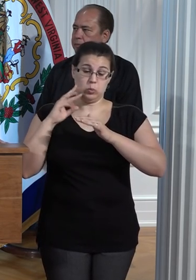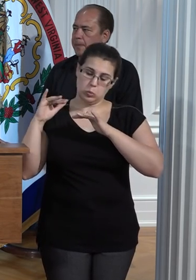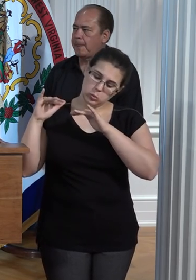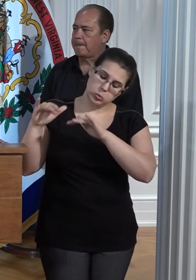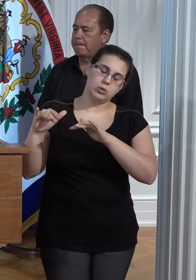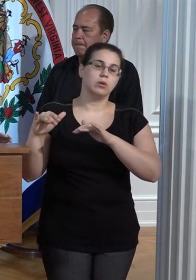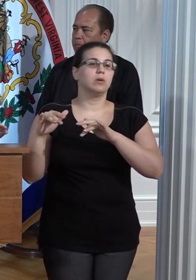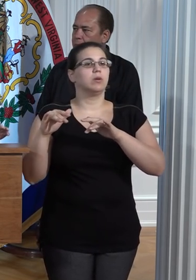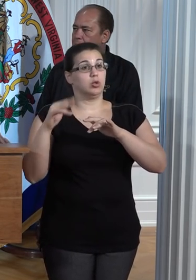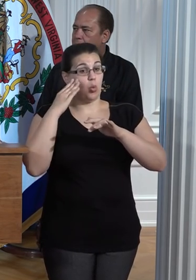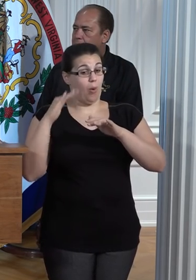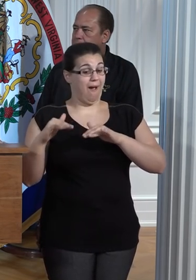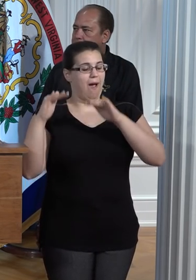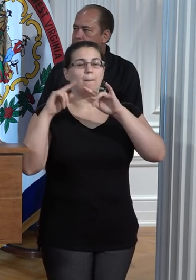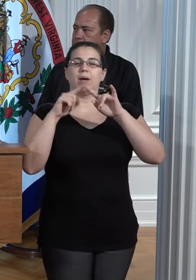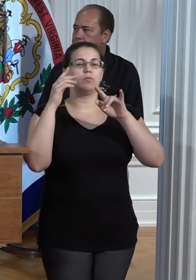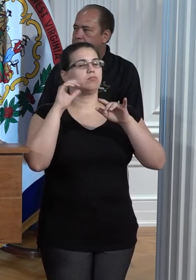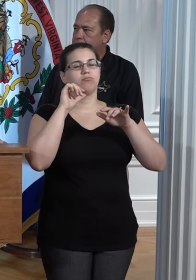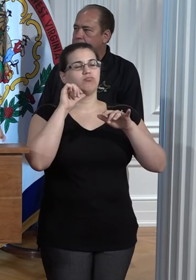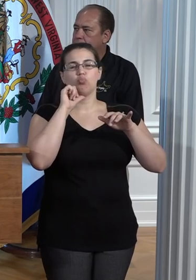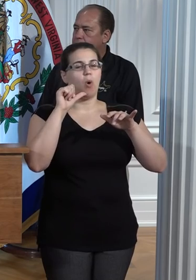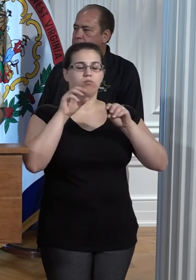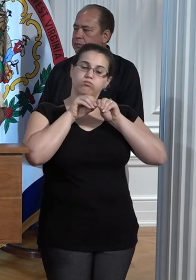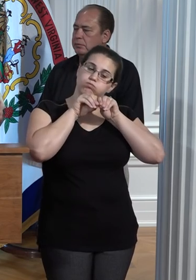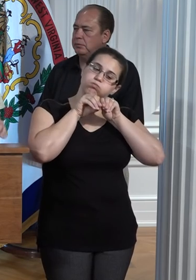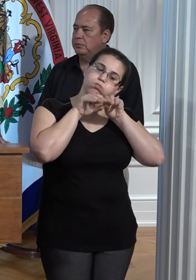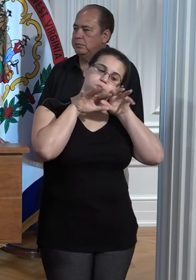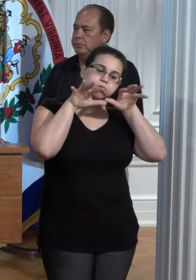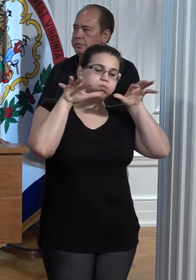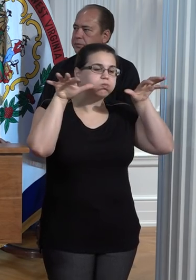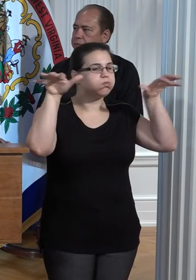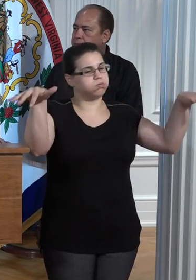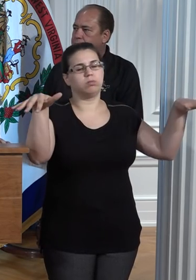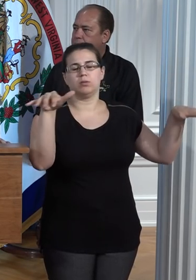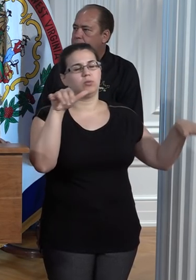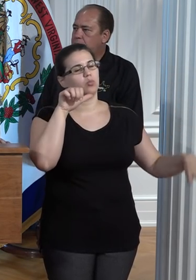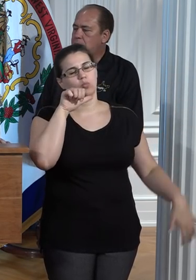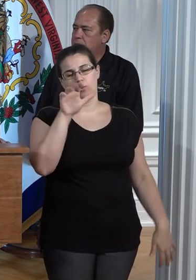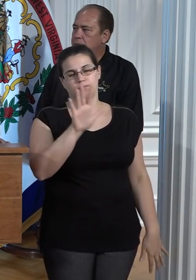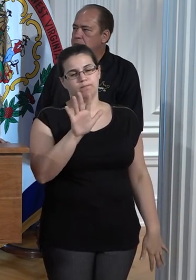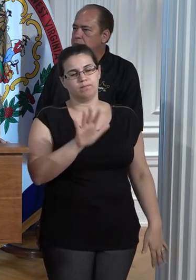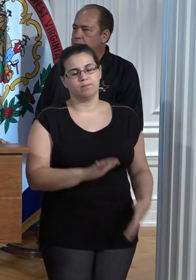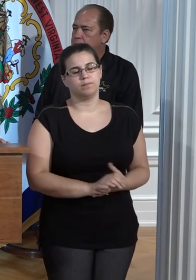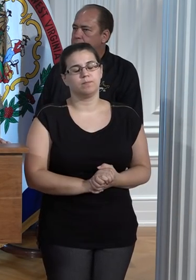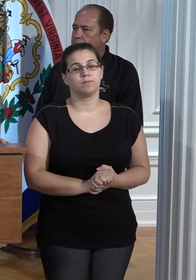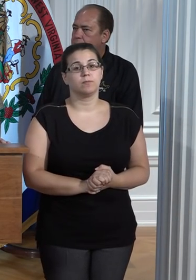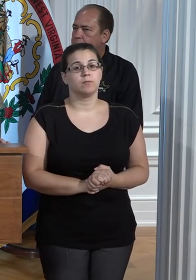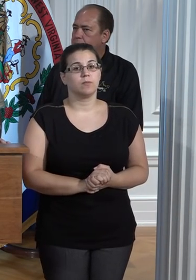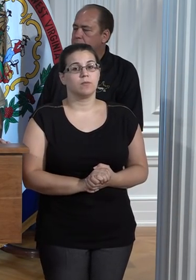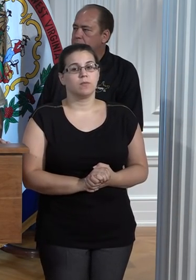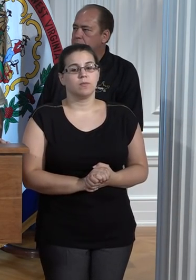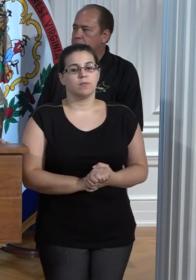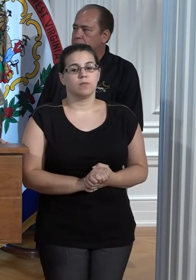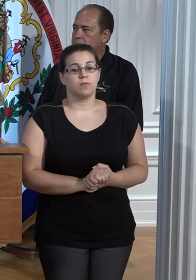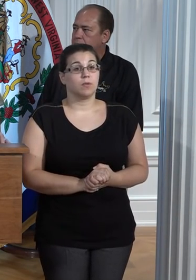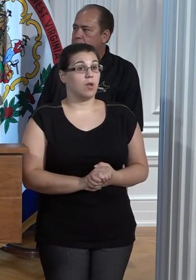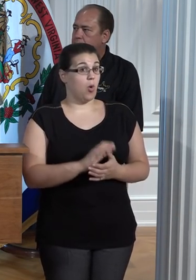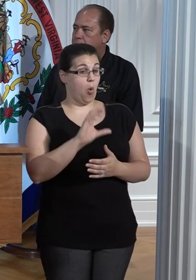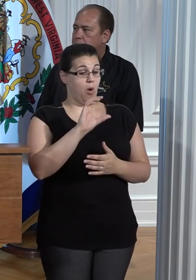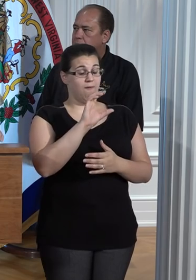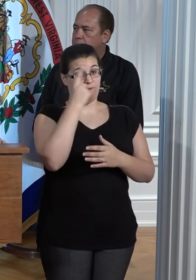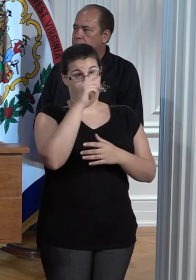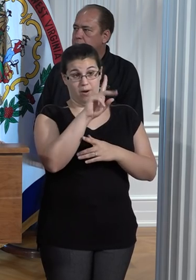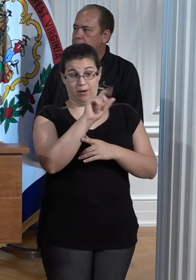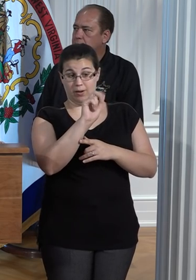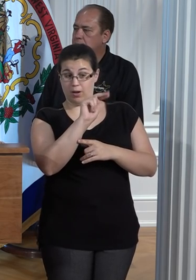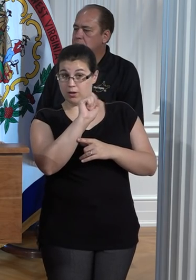are not expecting widespread, significant out-of-bank flooding, nor for the Ohio. So